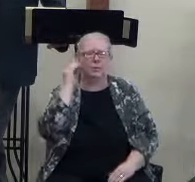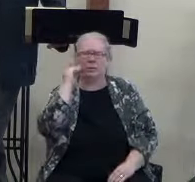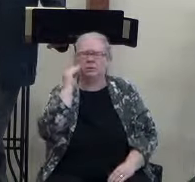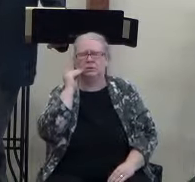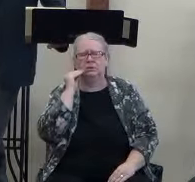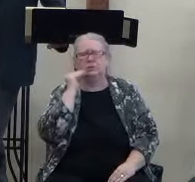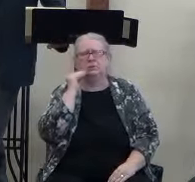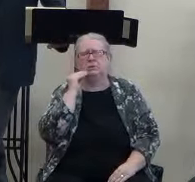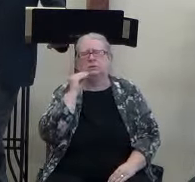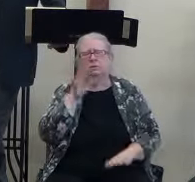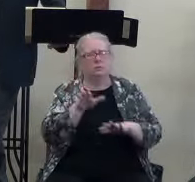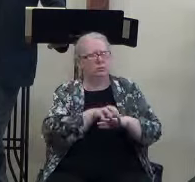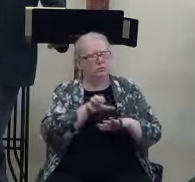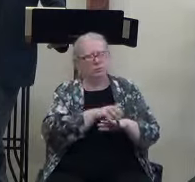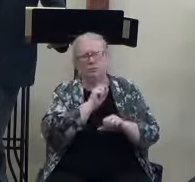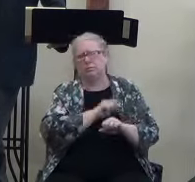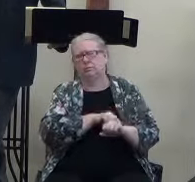and the rides get pretty bumpy.